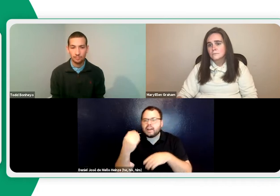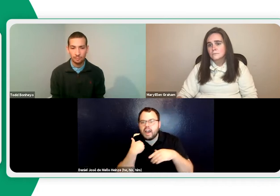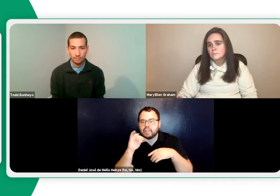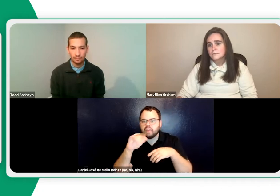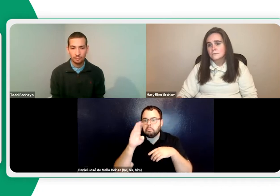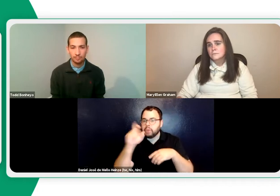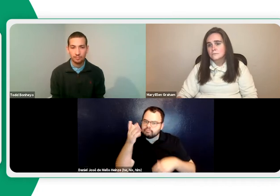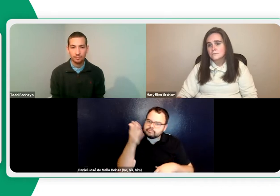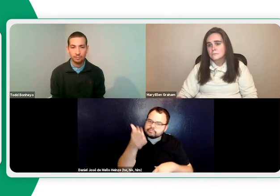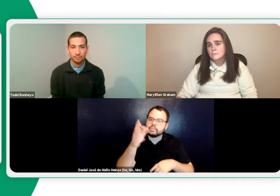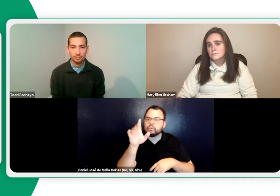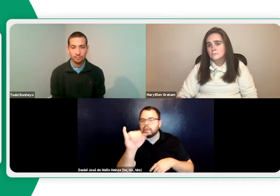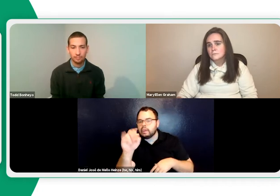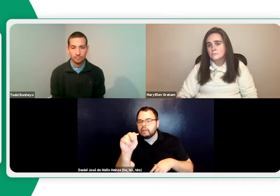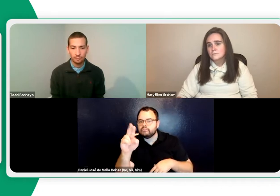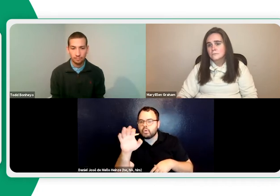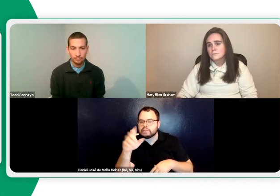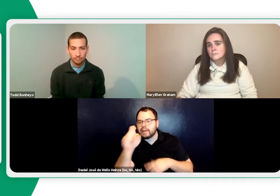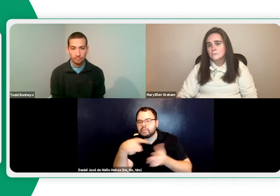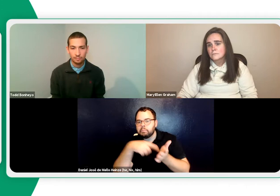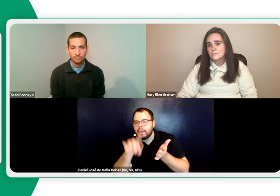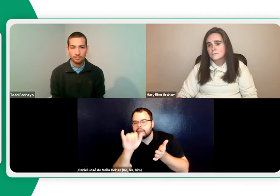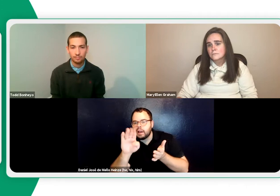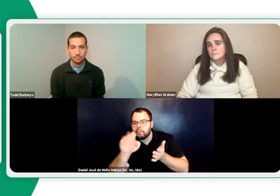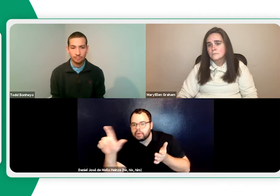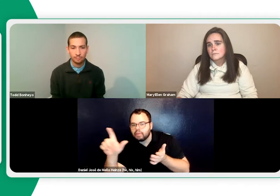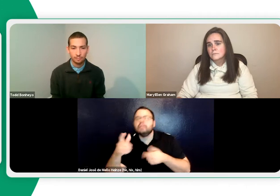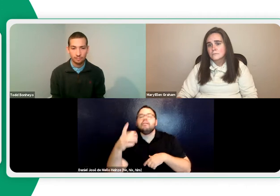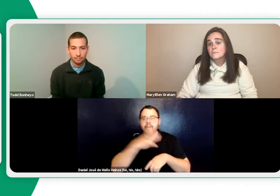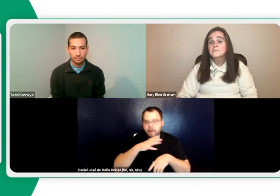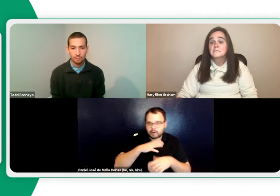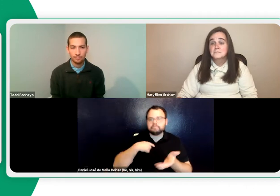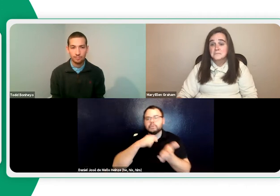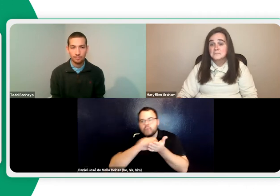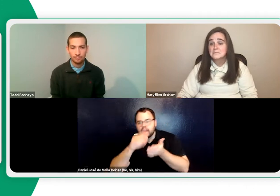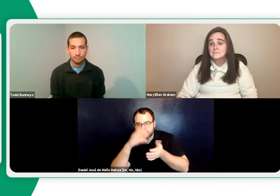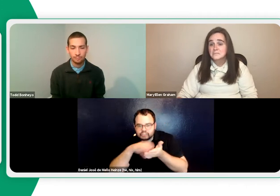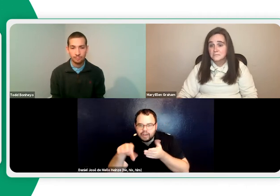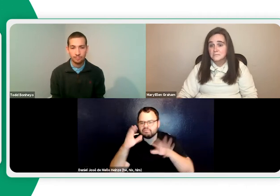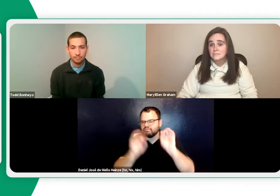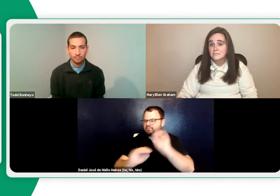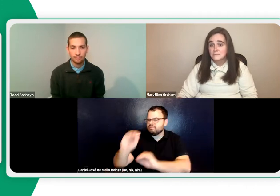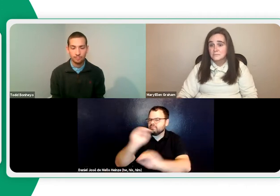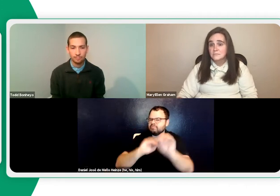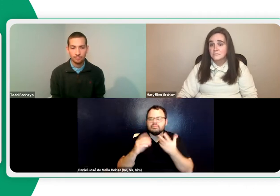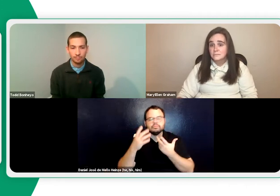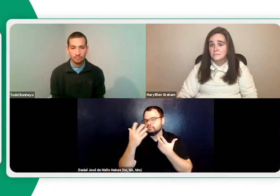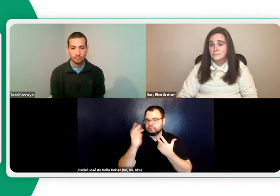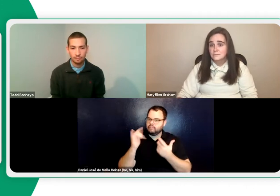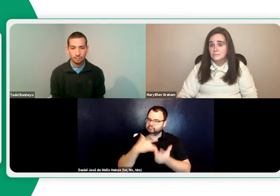it's completely immersive in that way. It's also reinforced. There's bills that they have to pay that pop